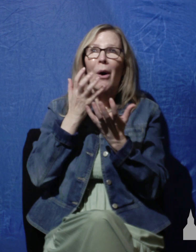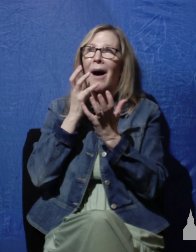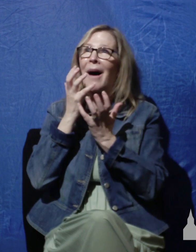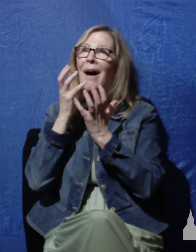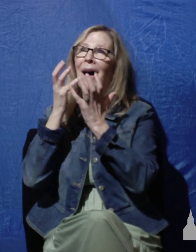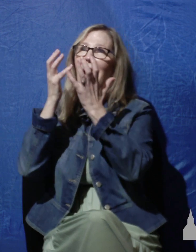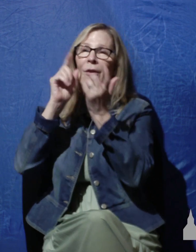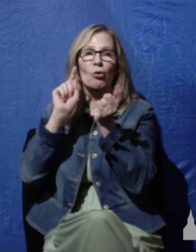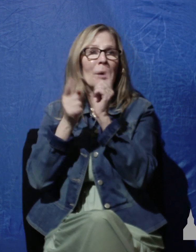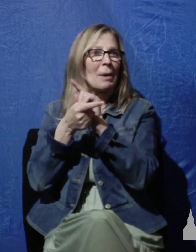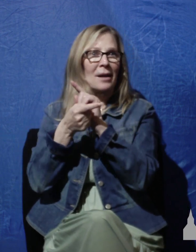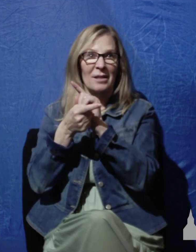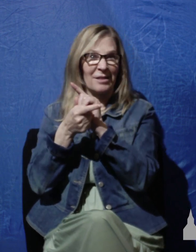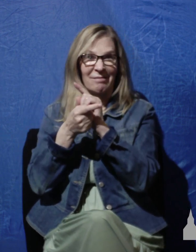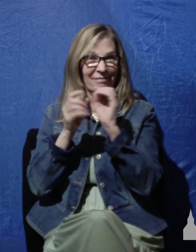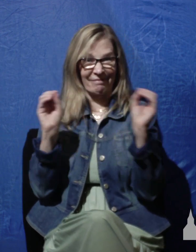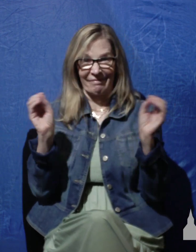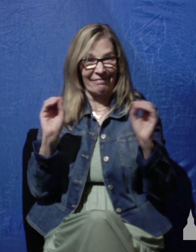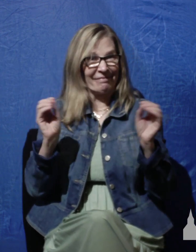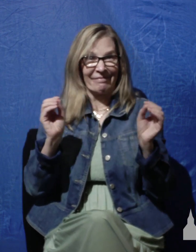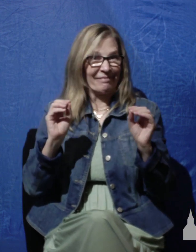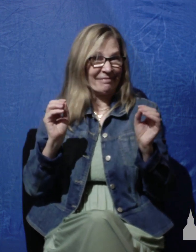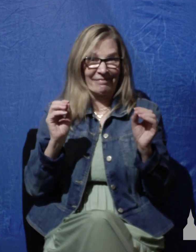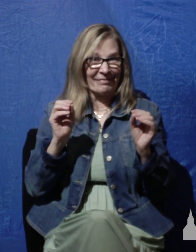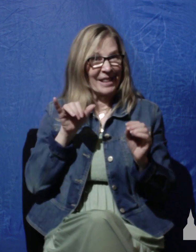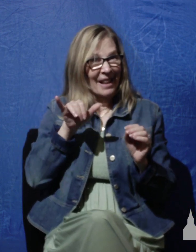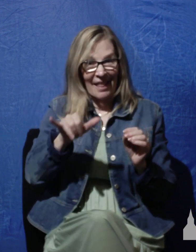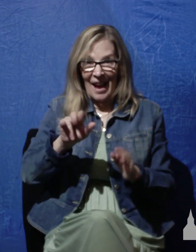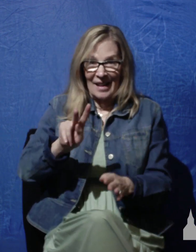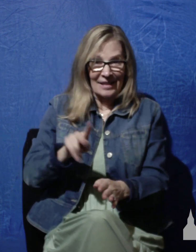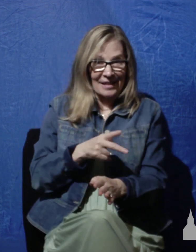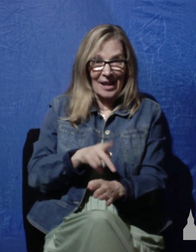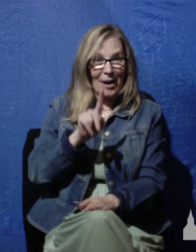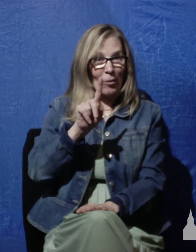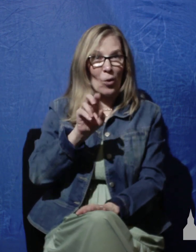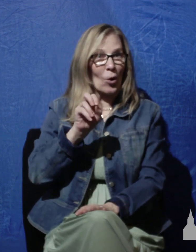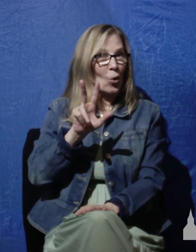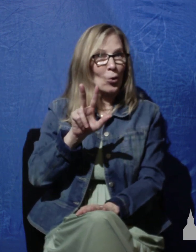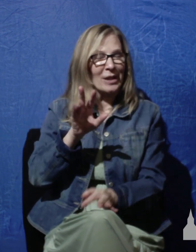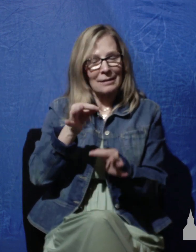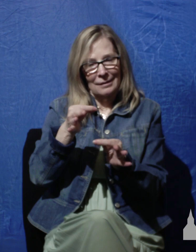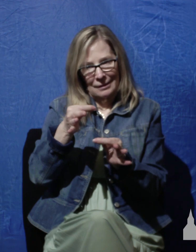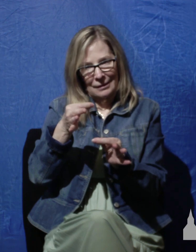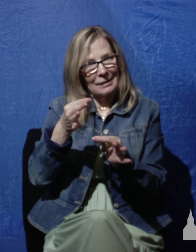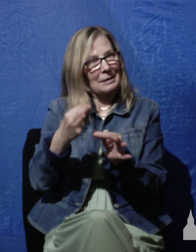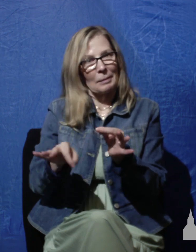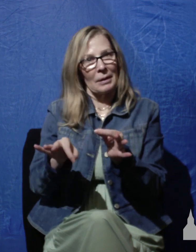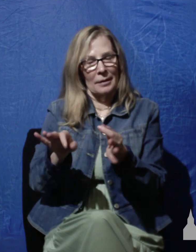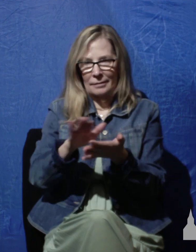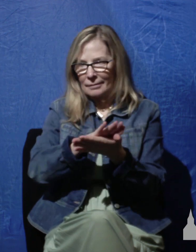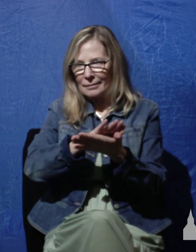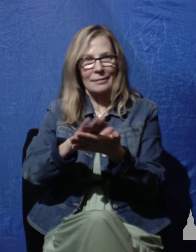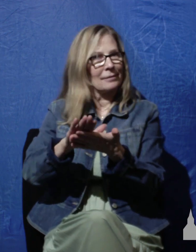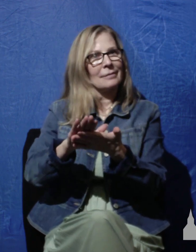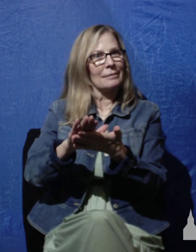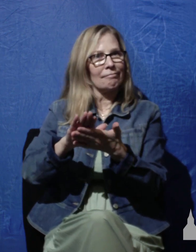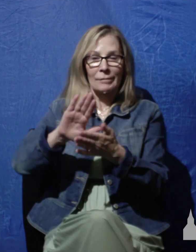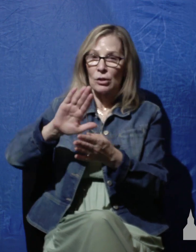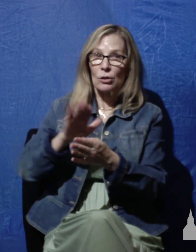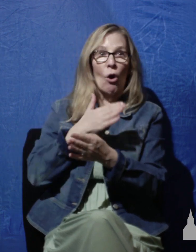find in this psalm. Instead, Psalm 103 is simply a song of praise offered